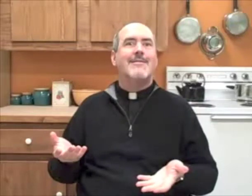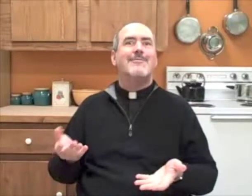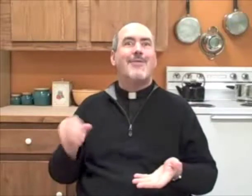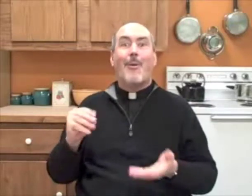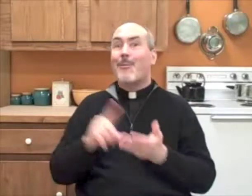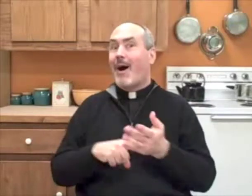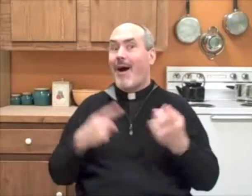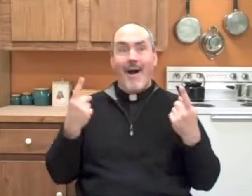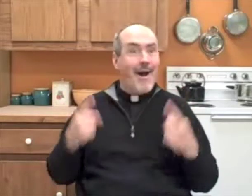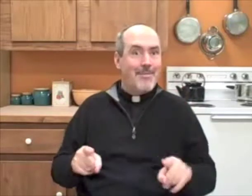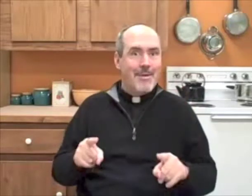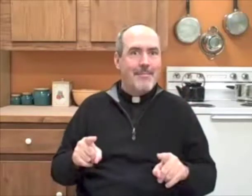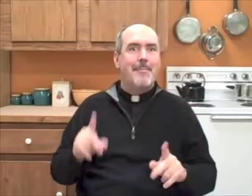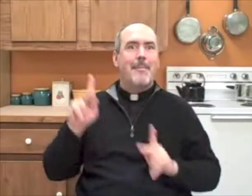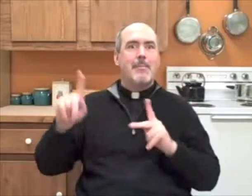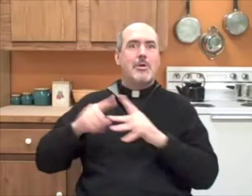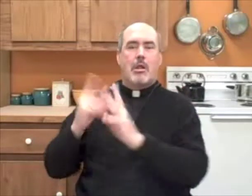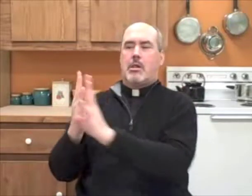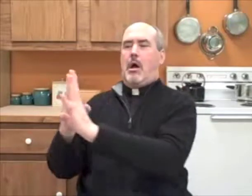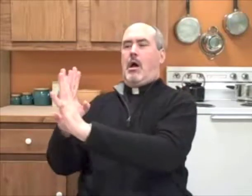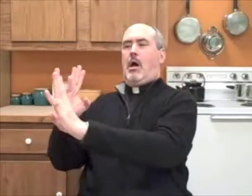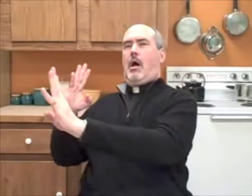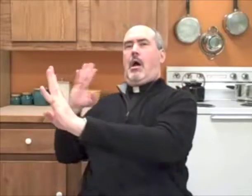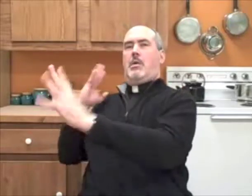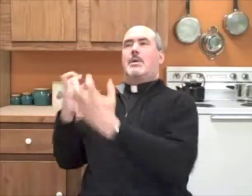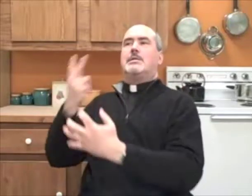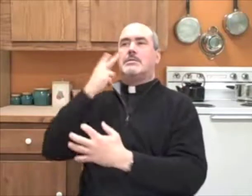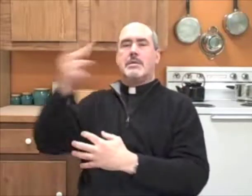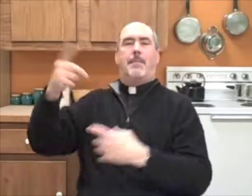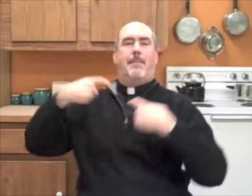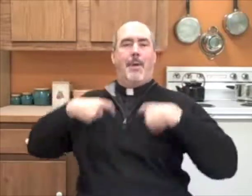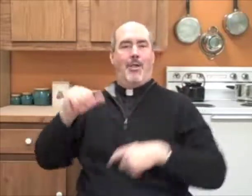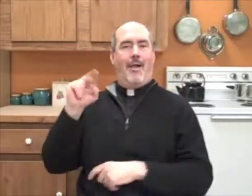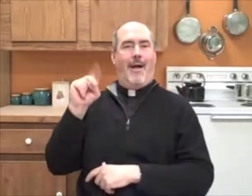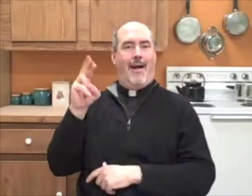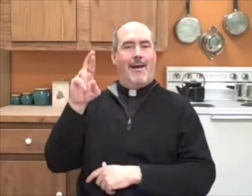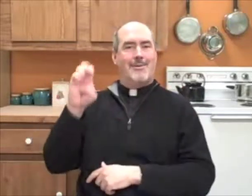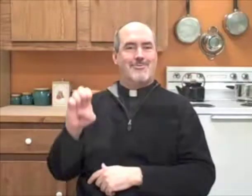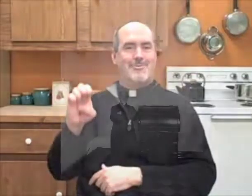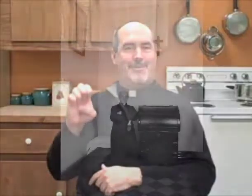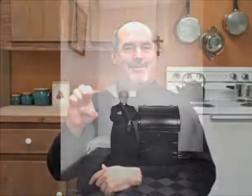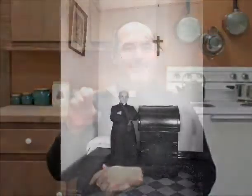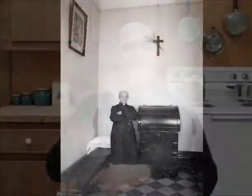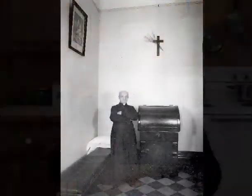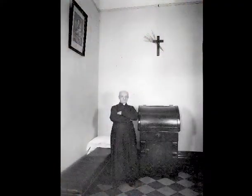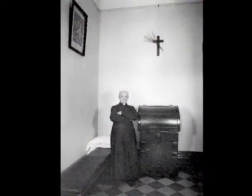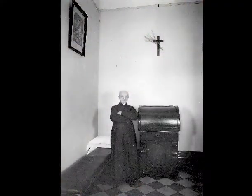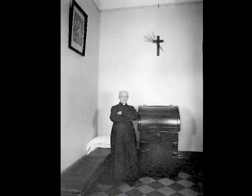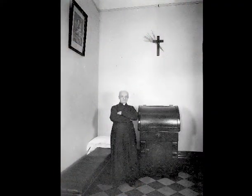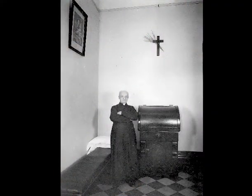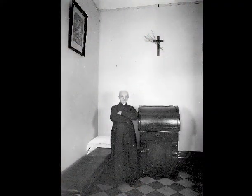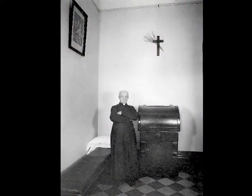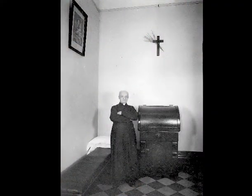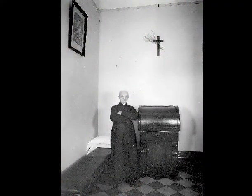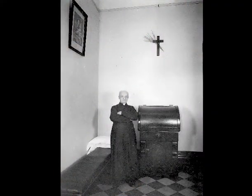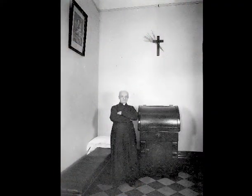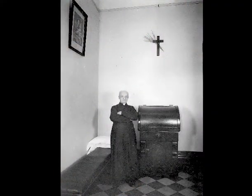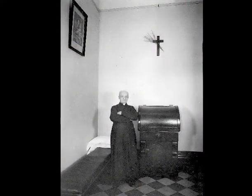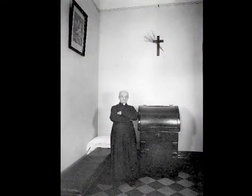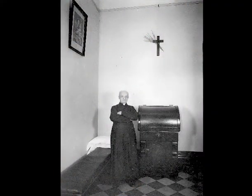There started to be healings. problems in their lives, problems to be solved. And all of a sudden, we saw people lining